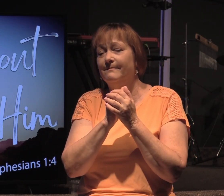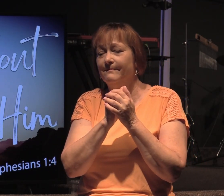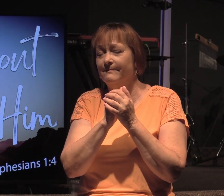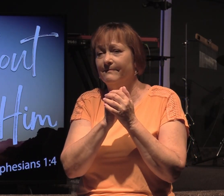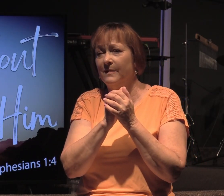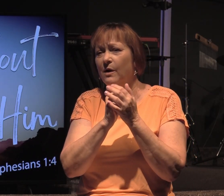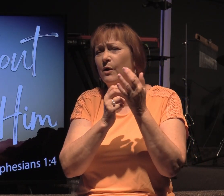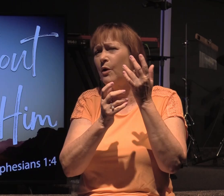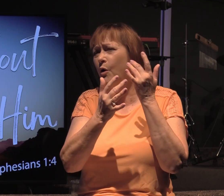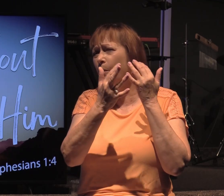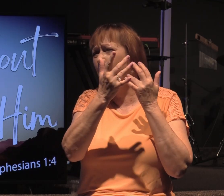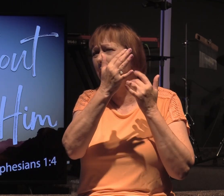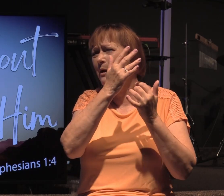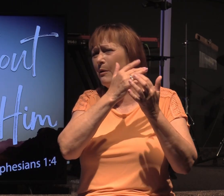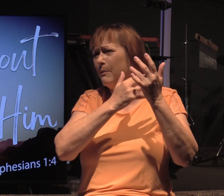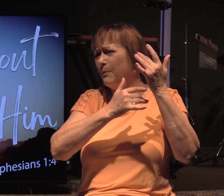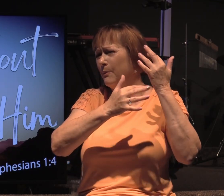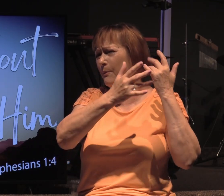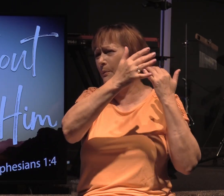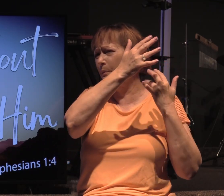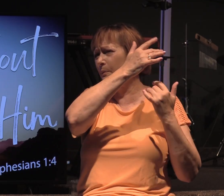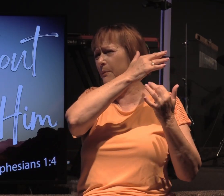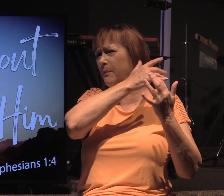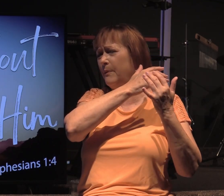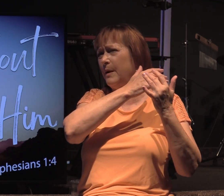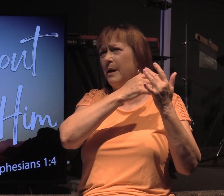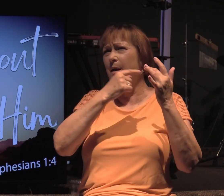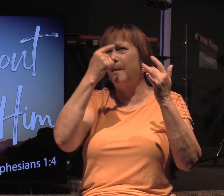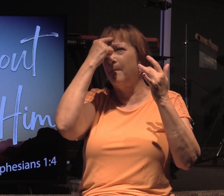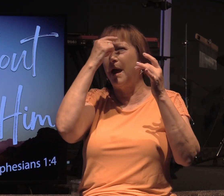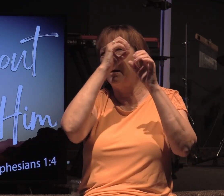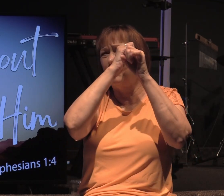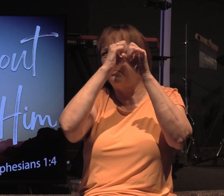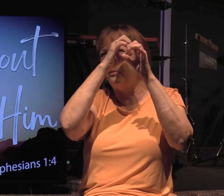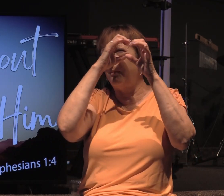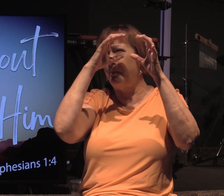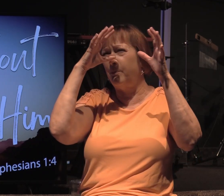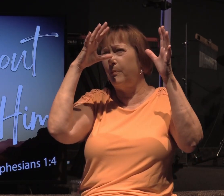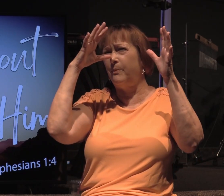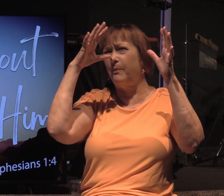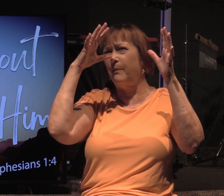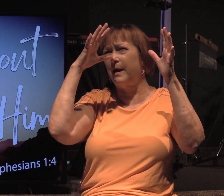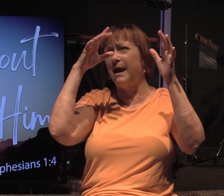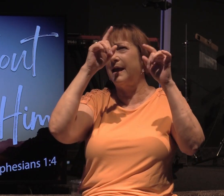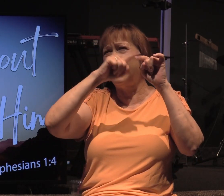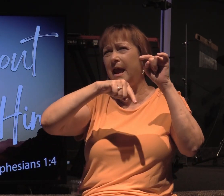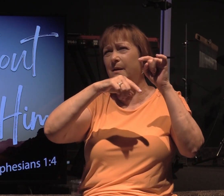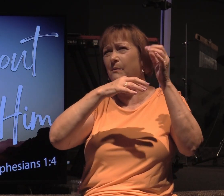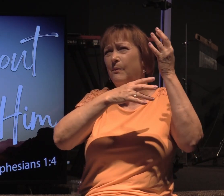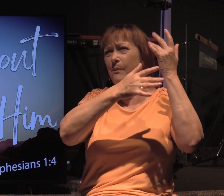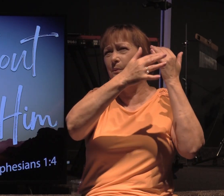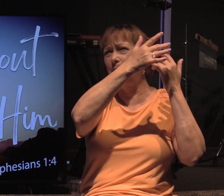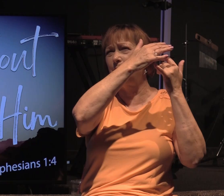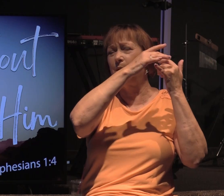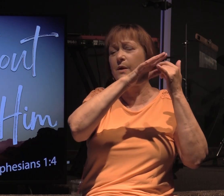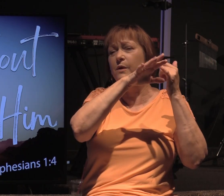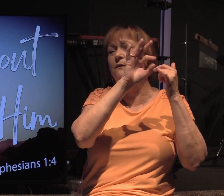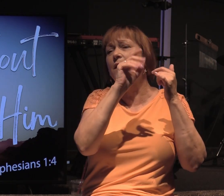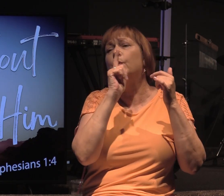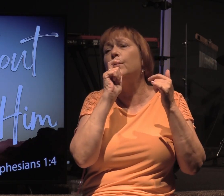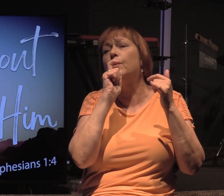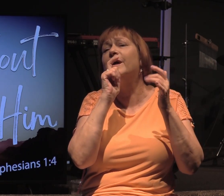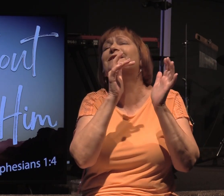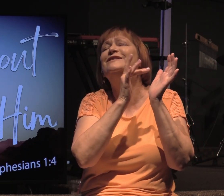go back as far as you can, let your mind drift, imagine, you can't go any further and you're going to find Jesus.